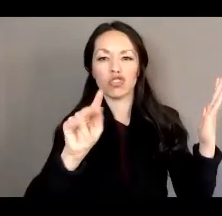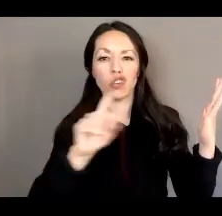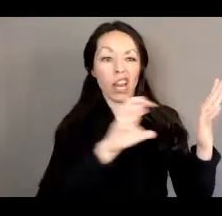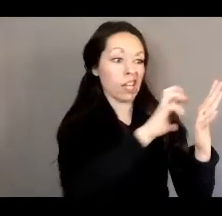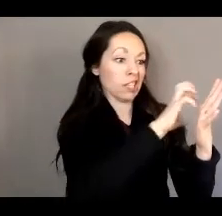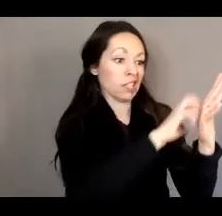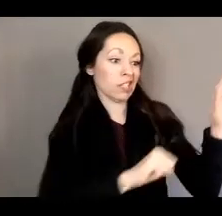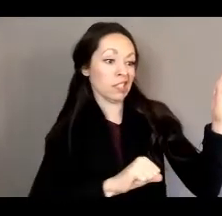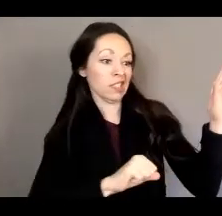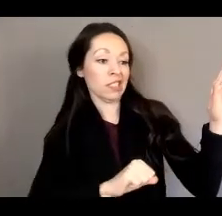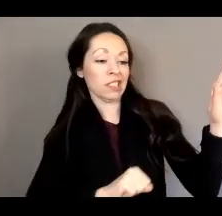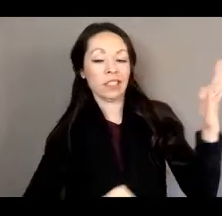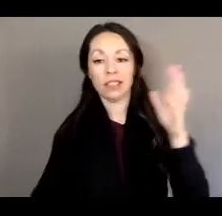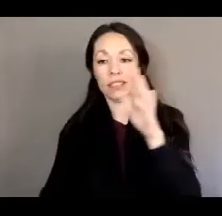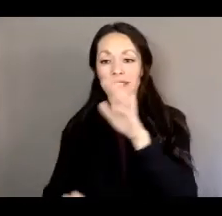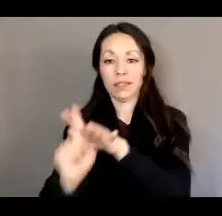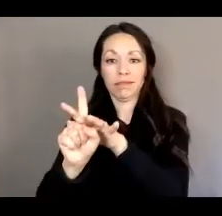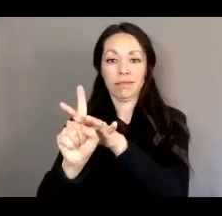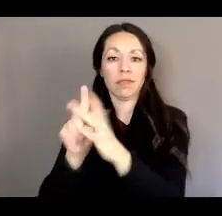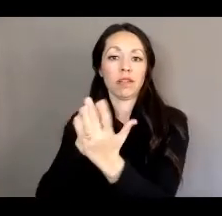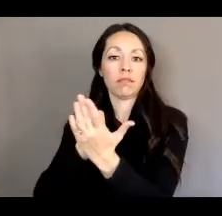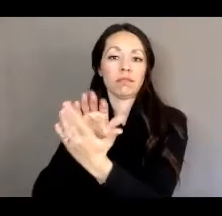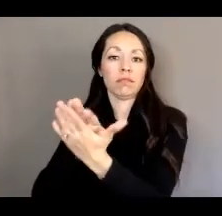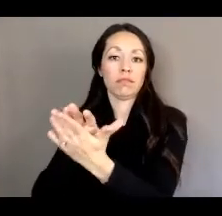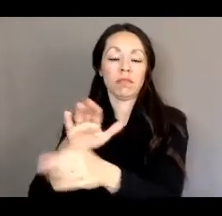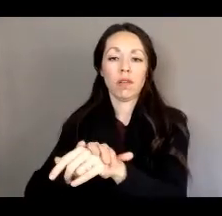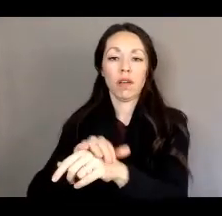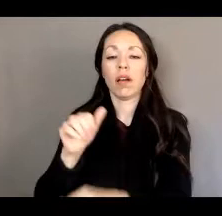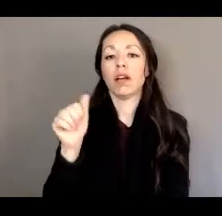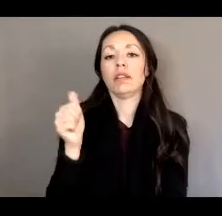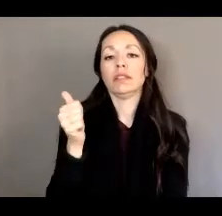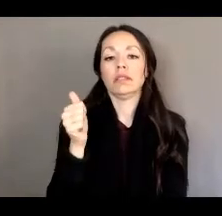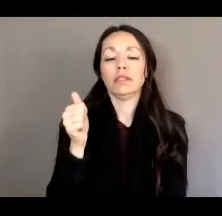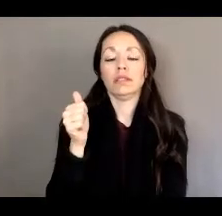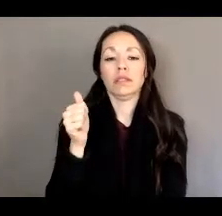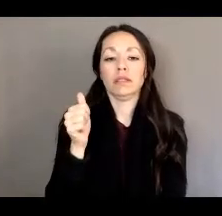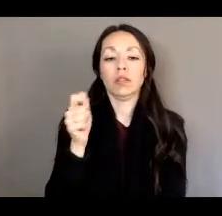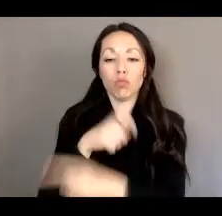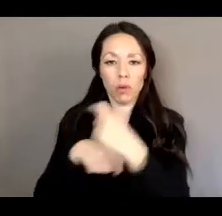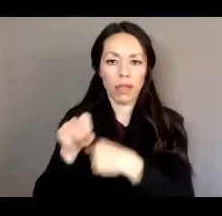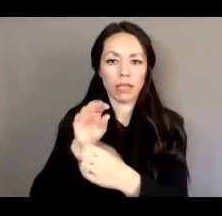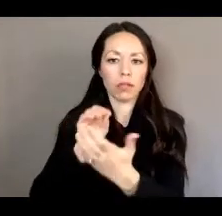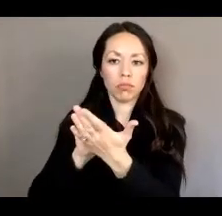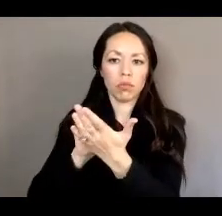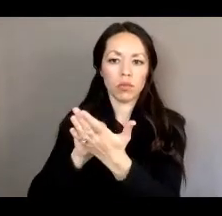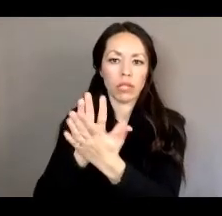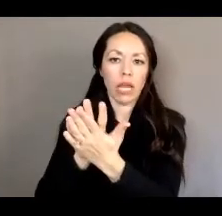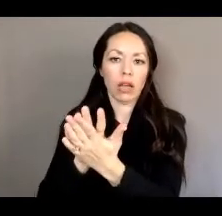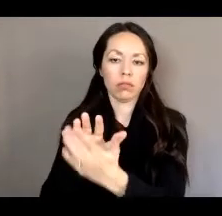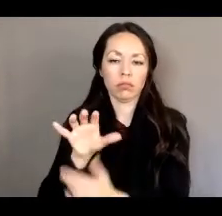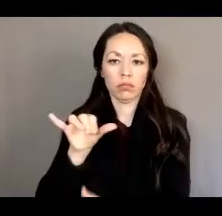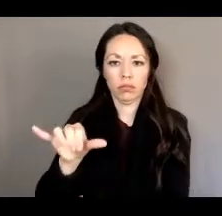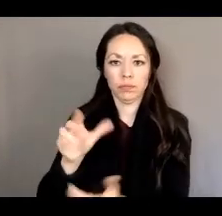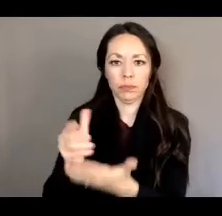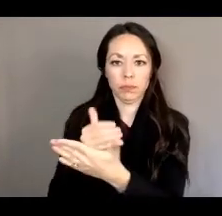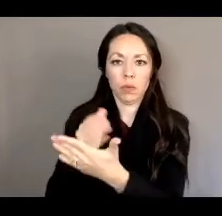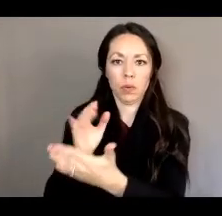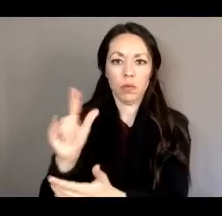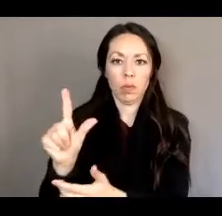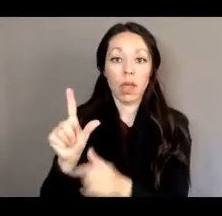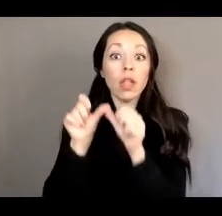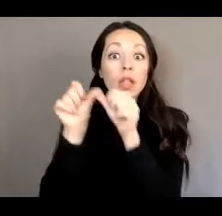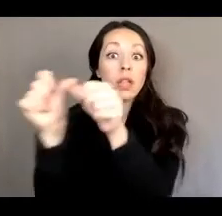and the language from 10 69 was, uh, put in its place. So moving